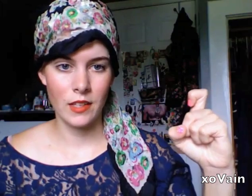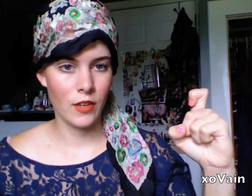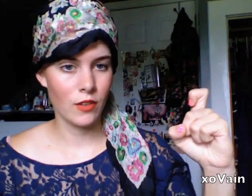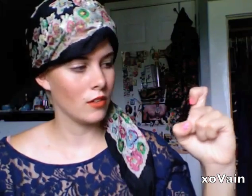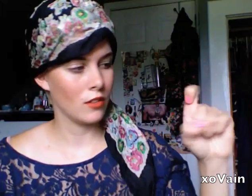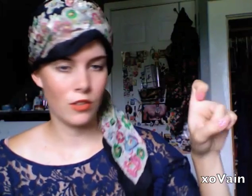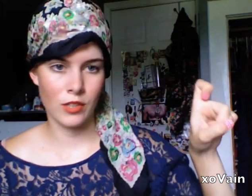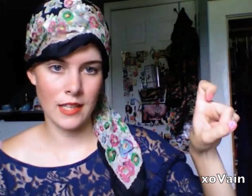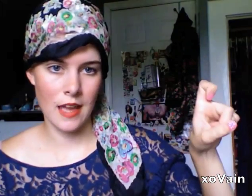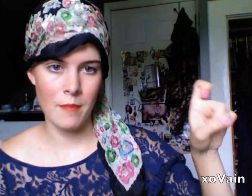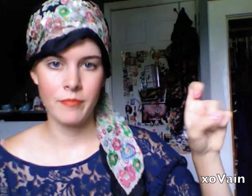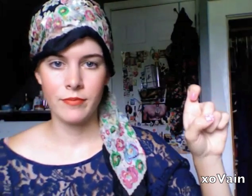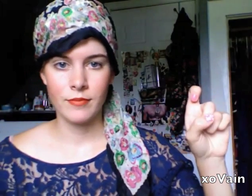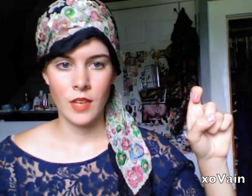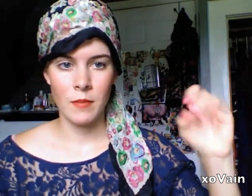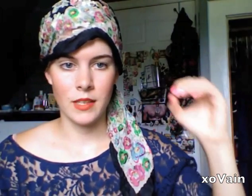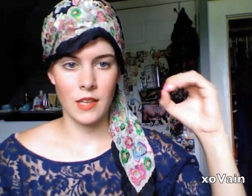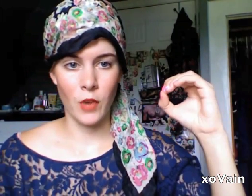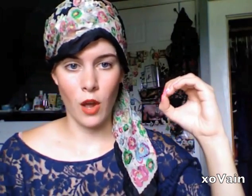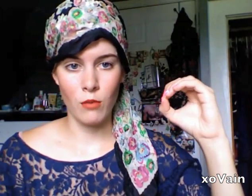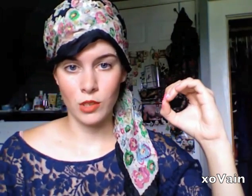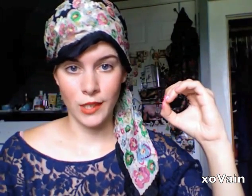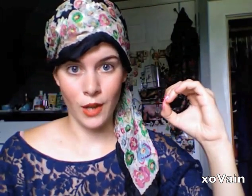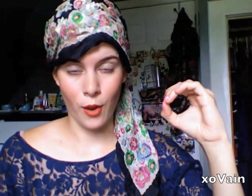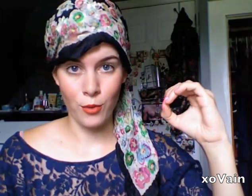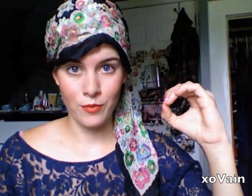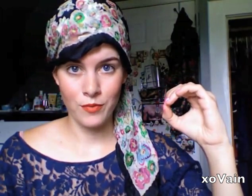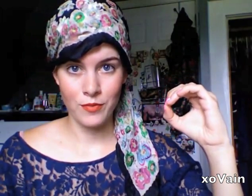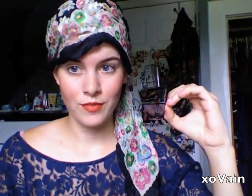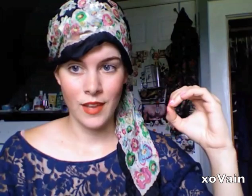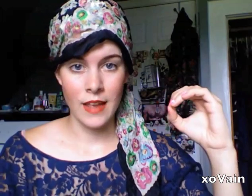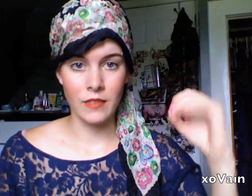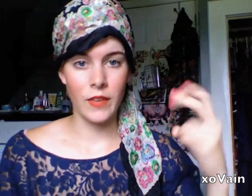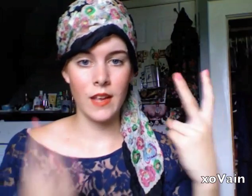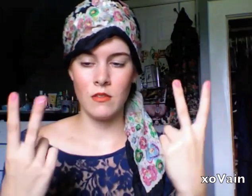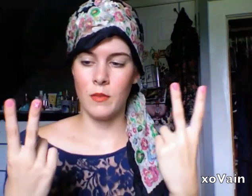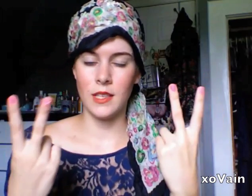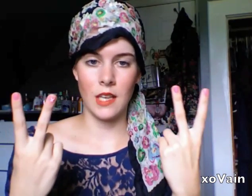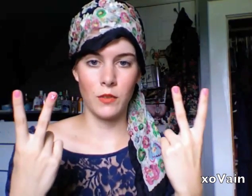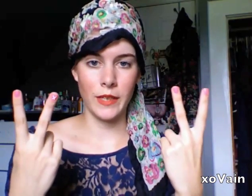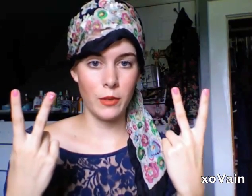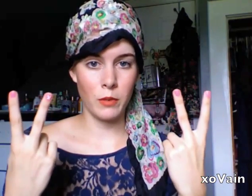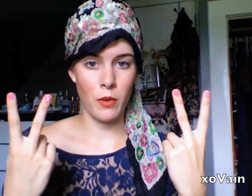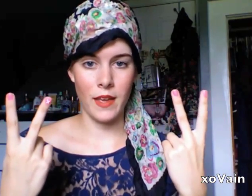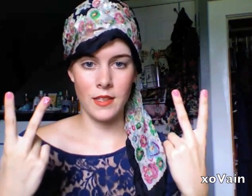finger, calling like that. You make the sign for O, where it looks like an O. And then vein, you make the sign for V, with both hands,